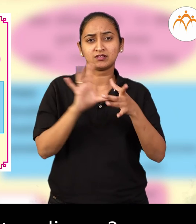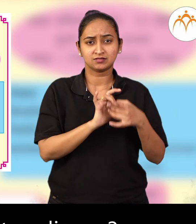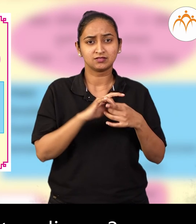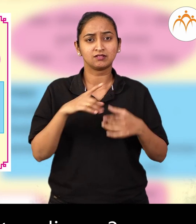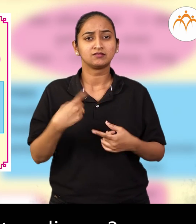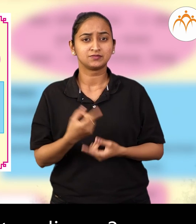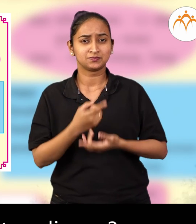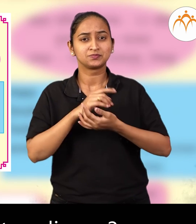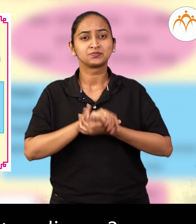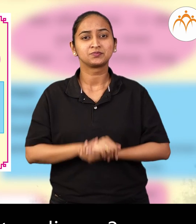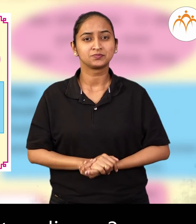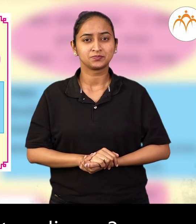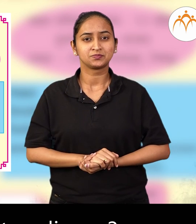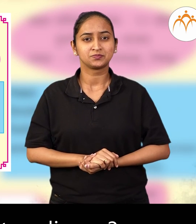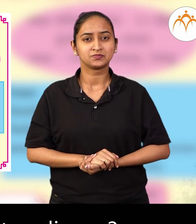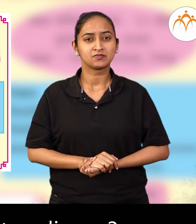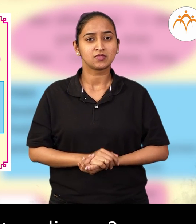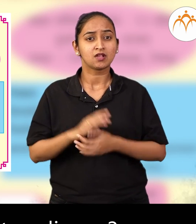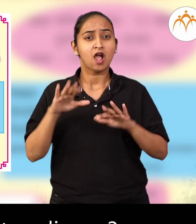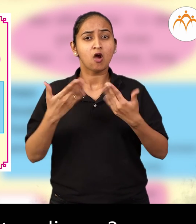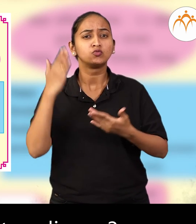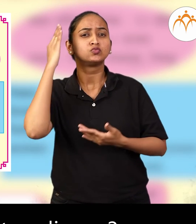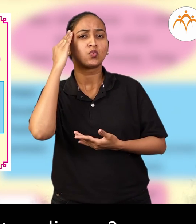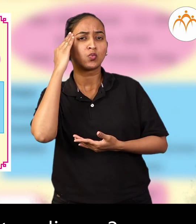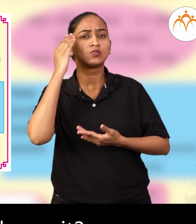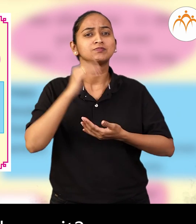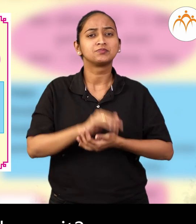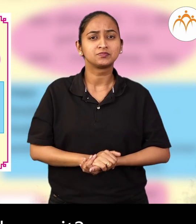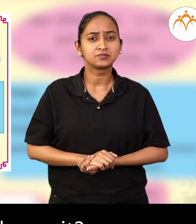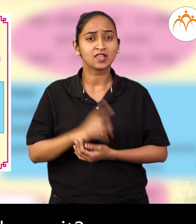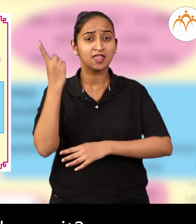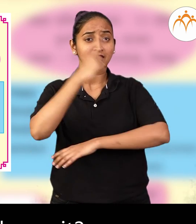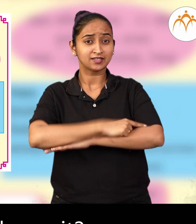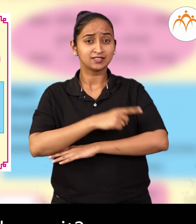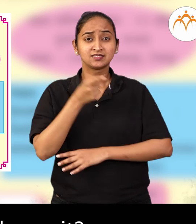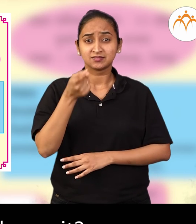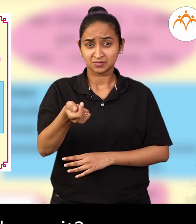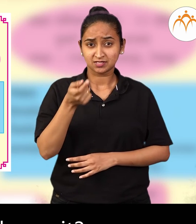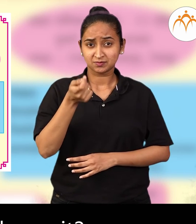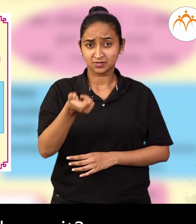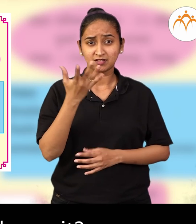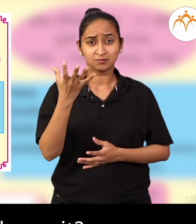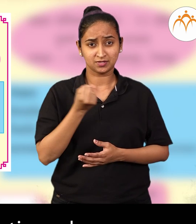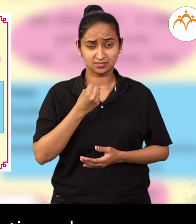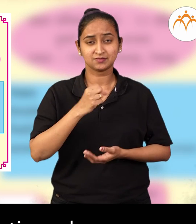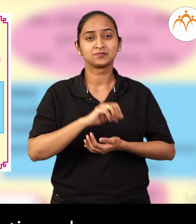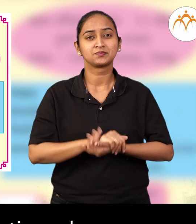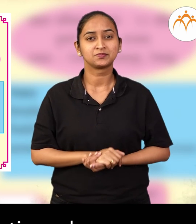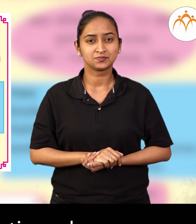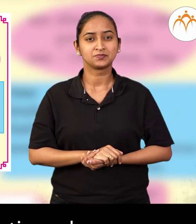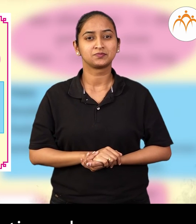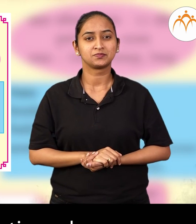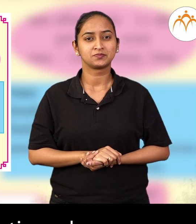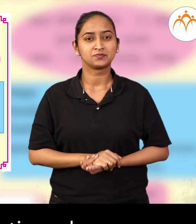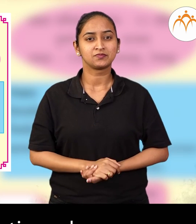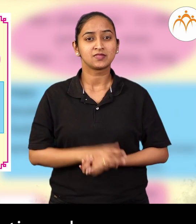is the target audience? How do we know it? Why is it mentioned,